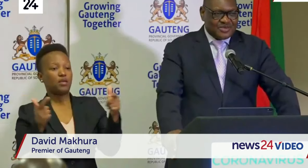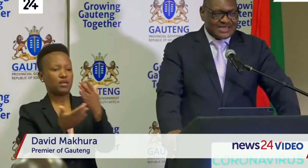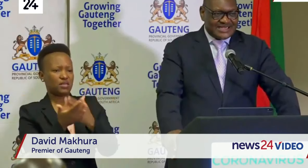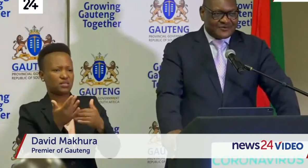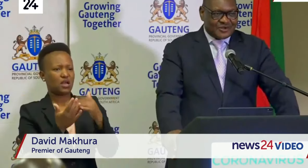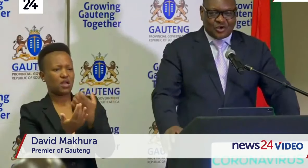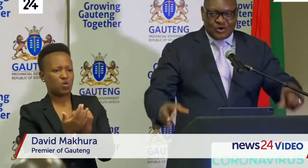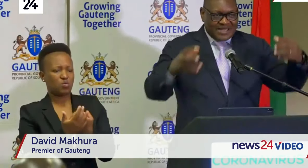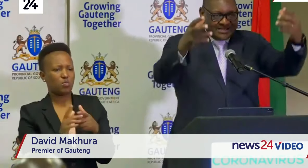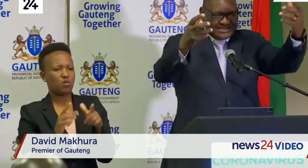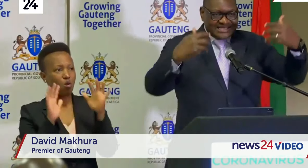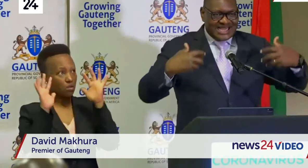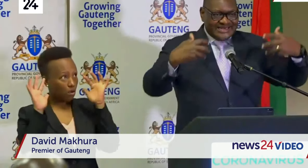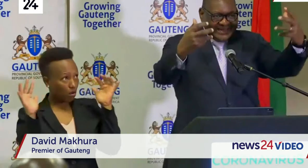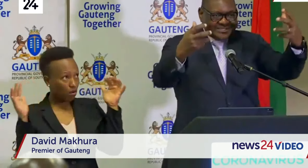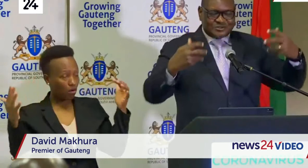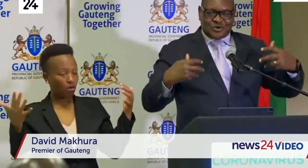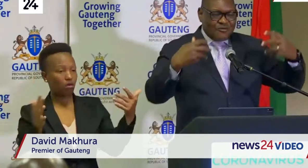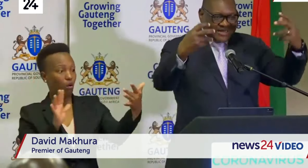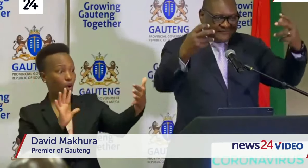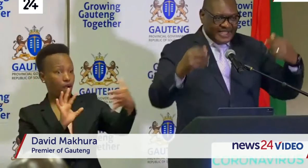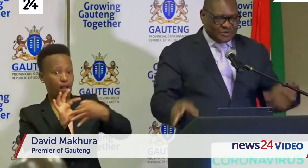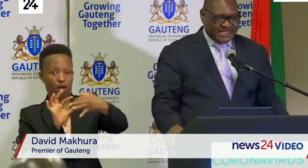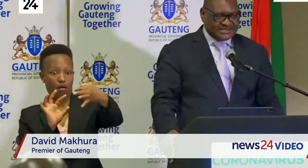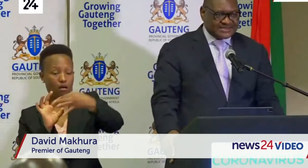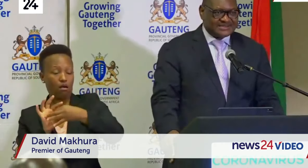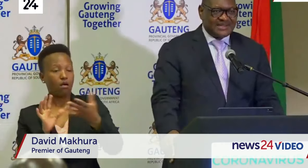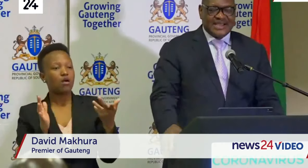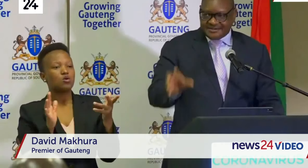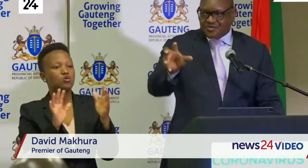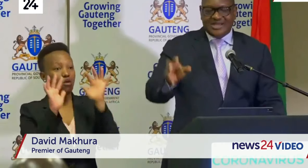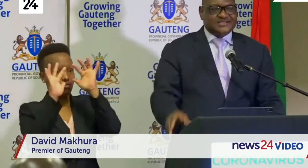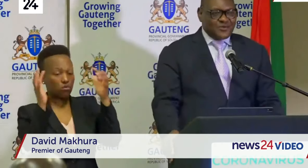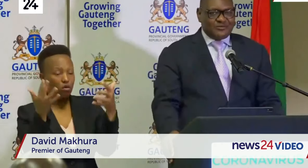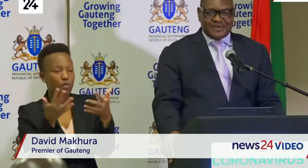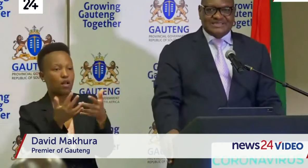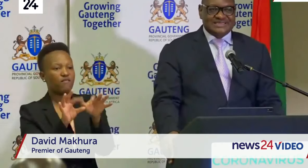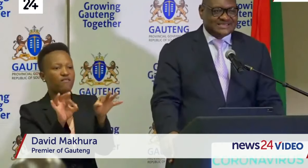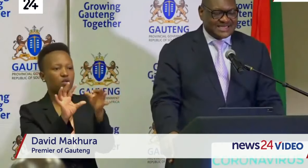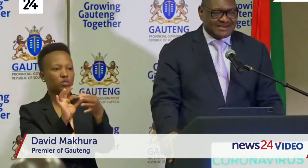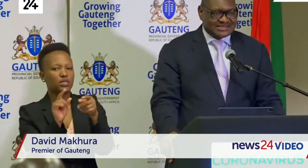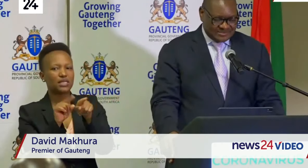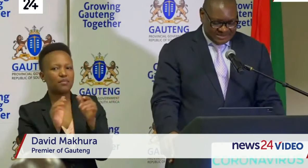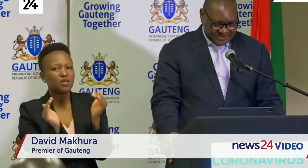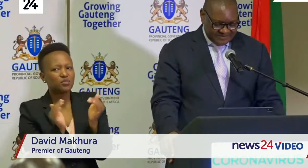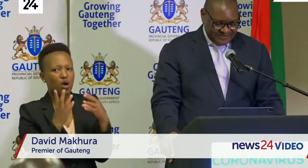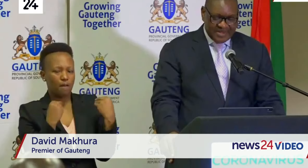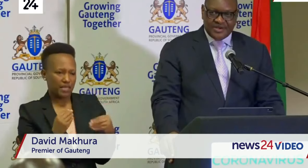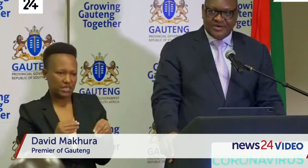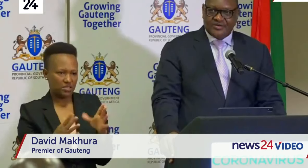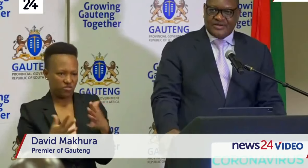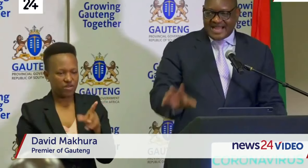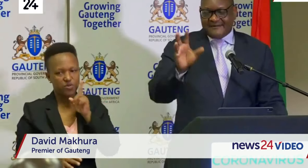economy, that have got global, that are linked to global value chains, as well as small businesses in our townships.